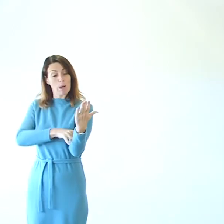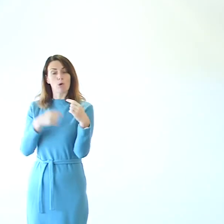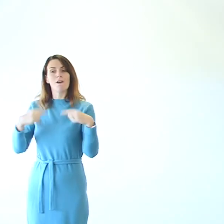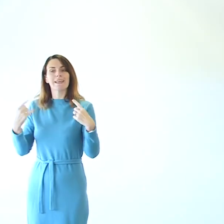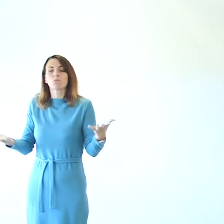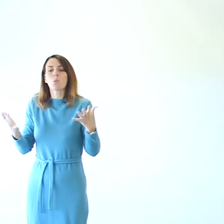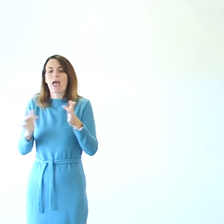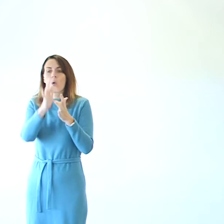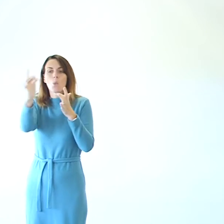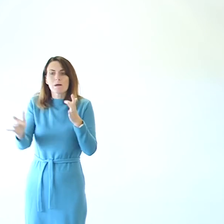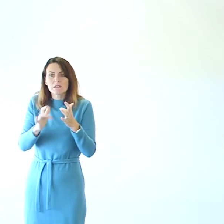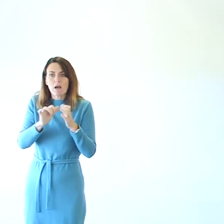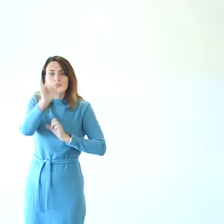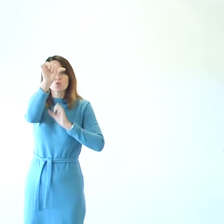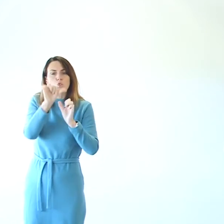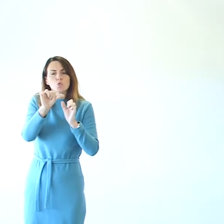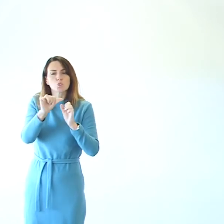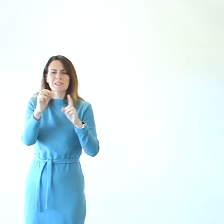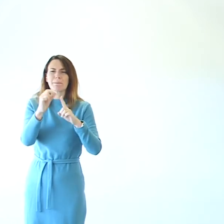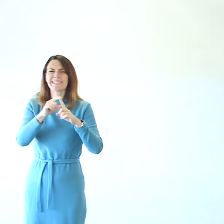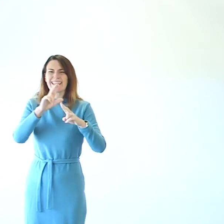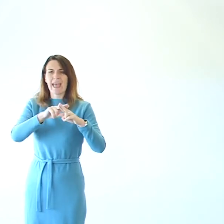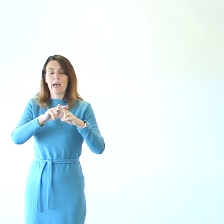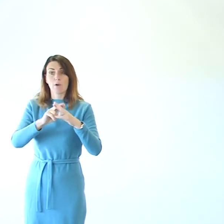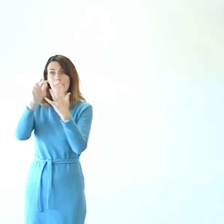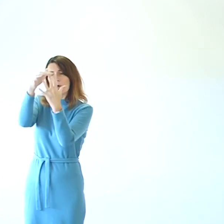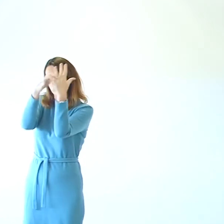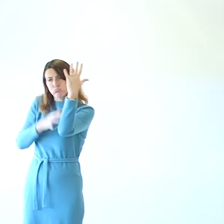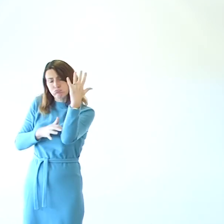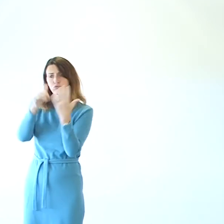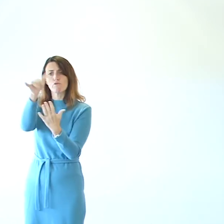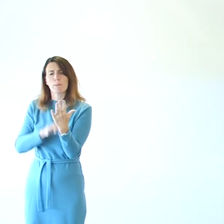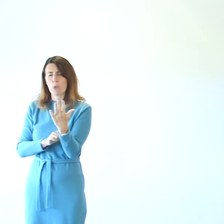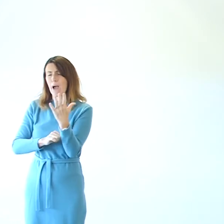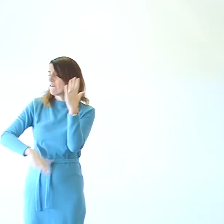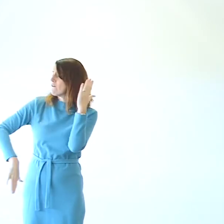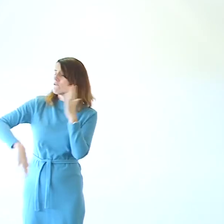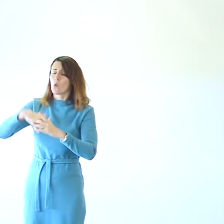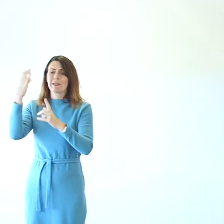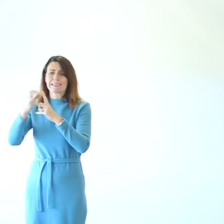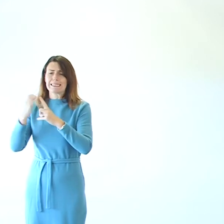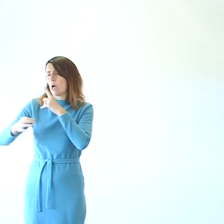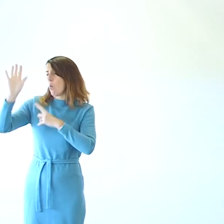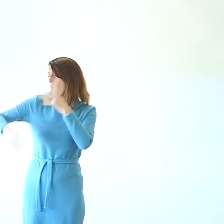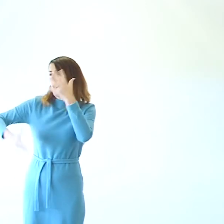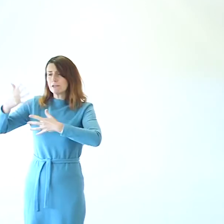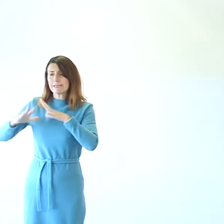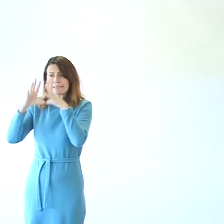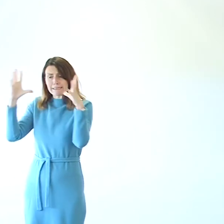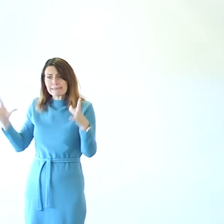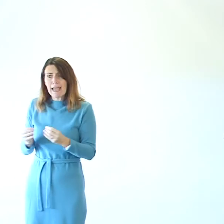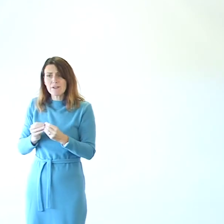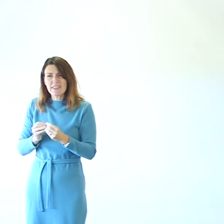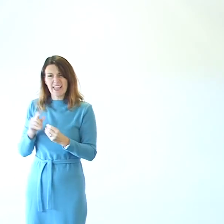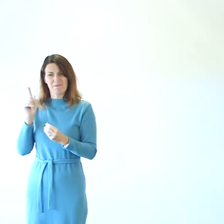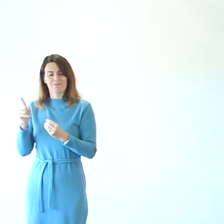our website. The short report is a PDF. But there's also the long report, which has all the details and stats for the